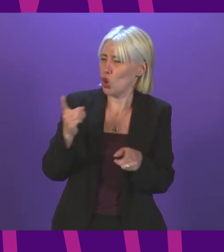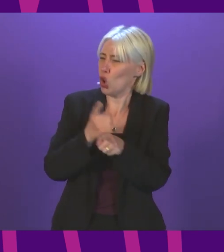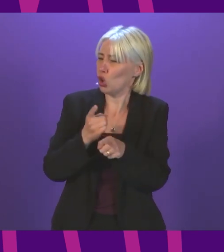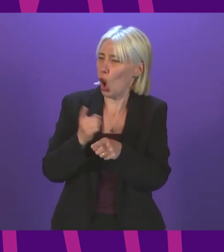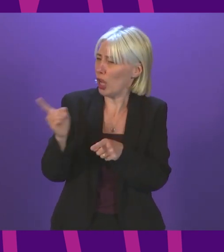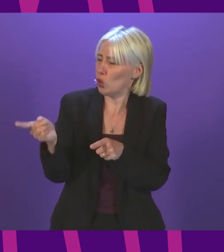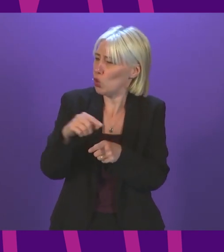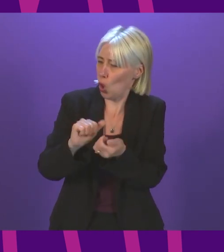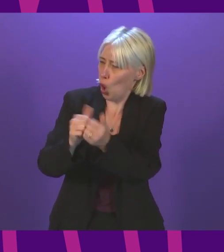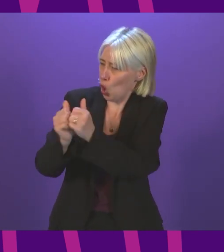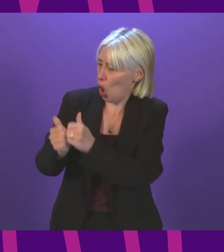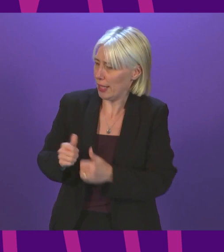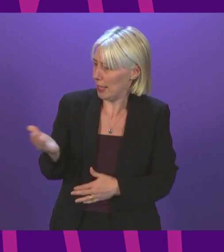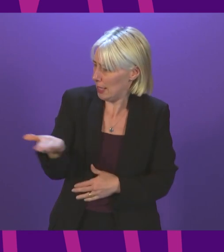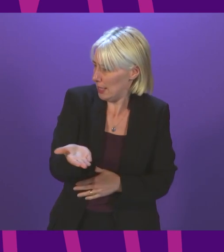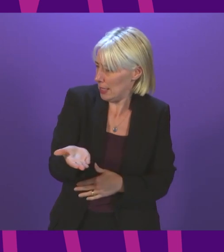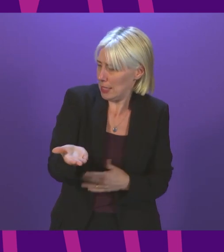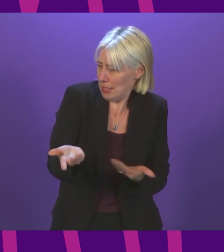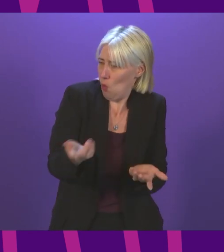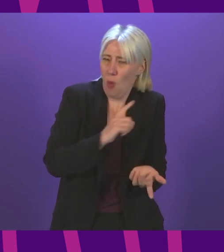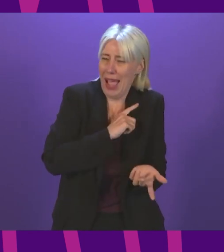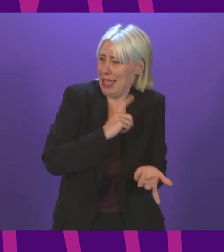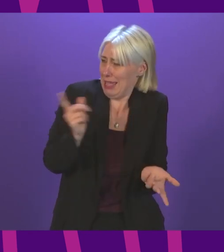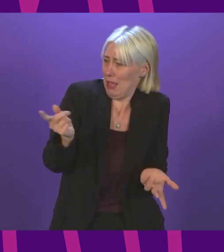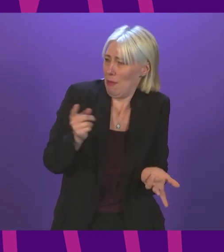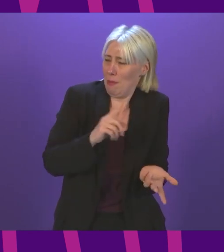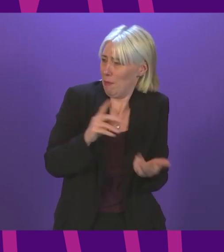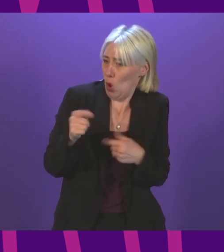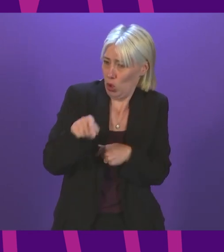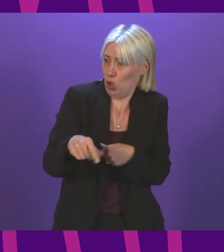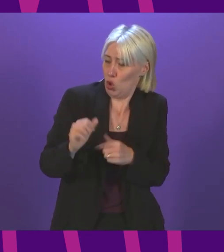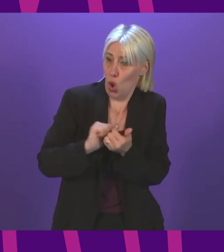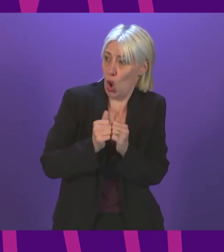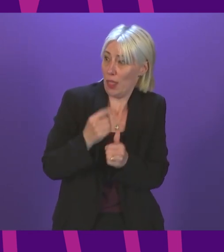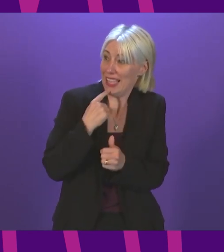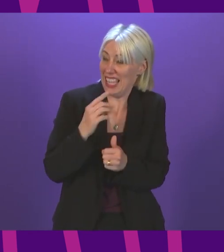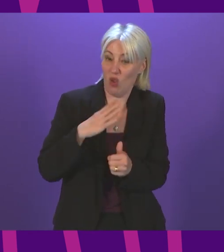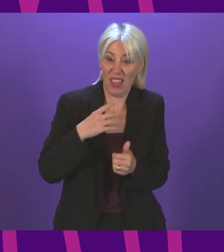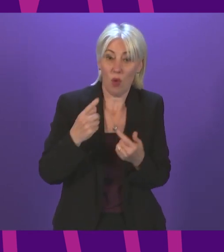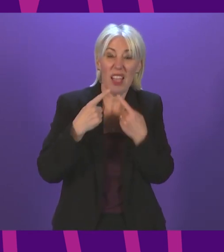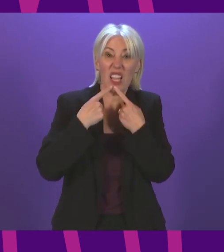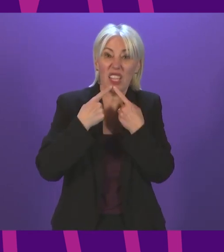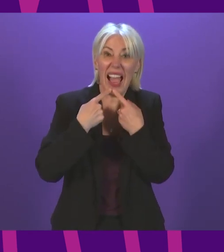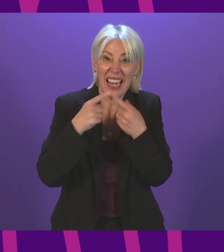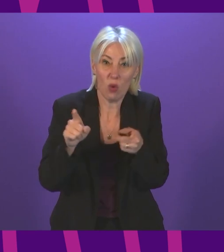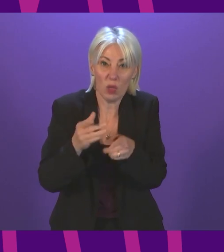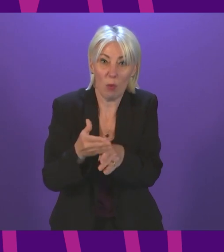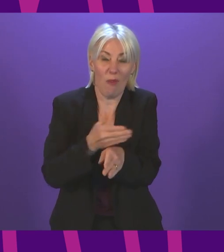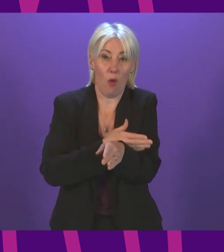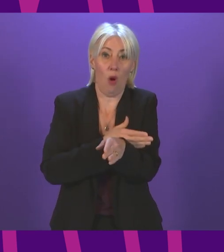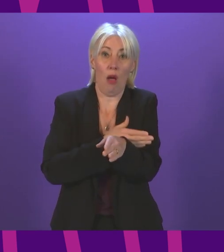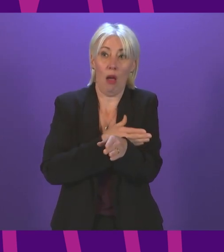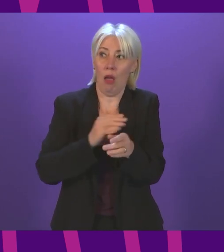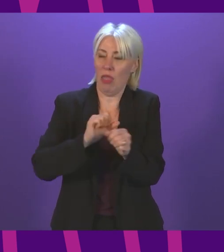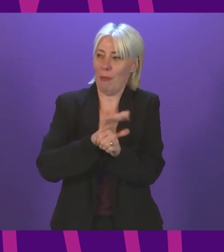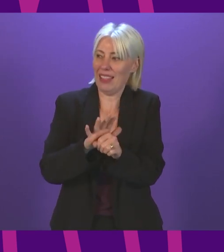because her front bench colleague just said, of course, that we had announced this investment in additional staff pre the pandemic. So we were addressing those